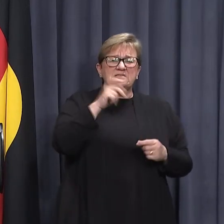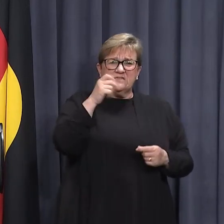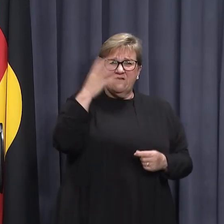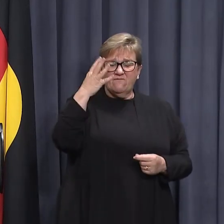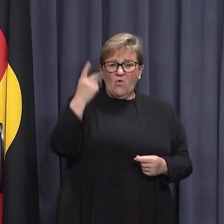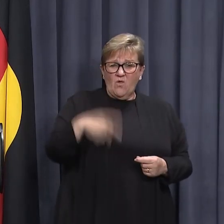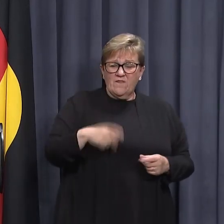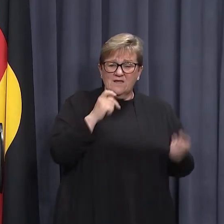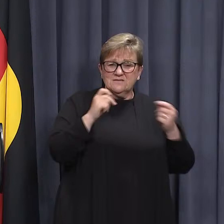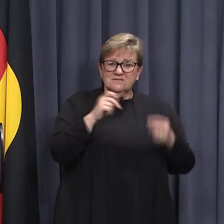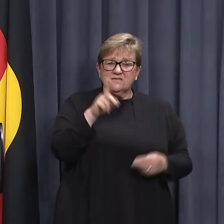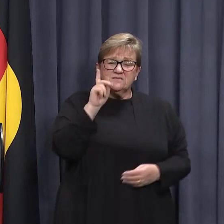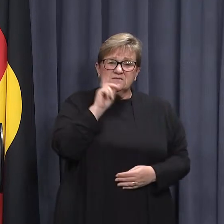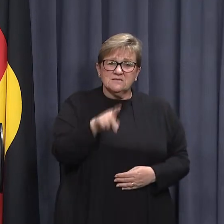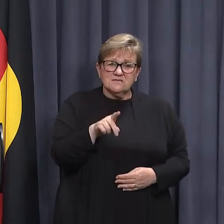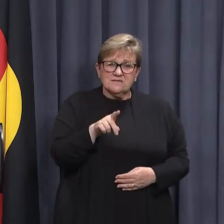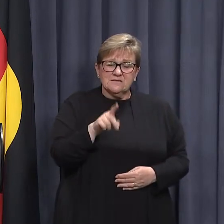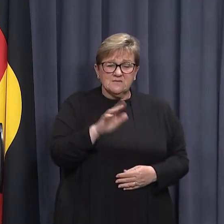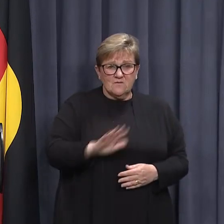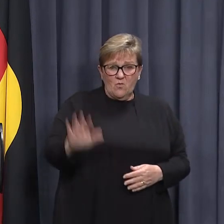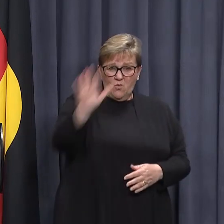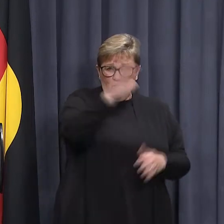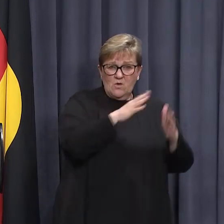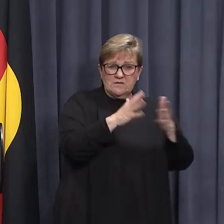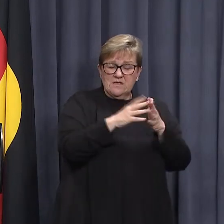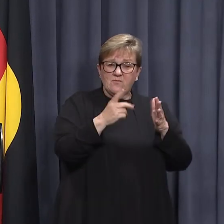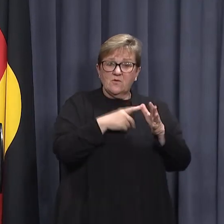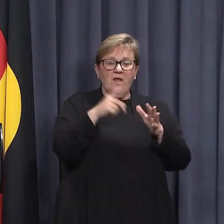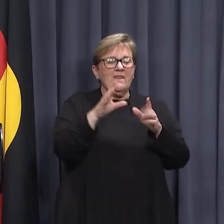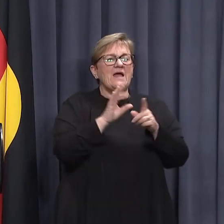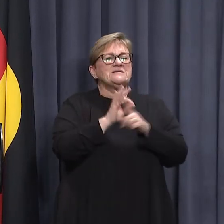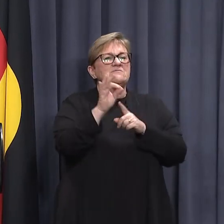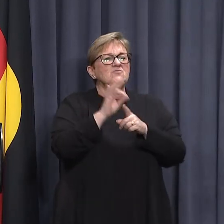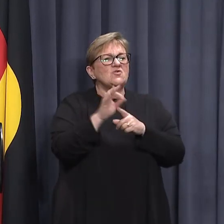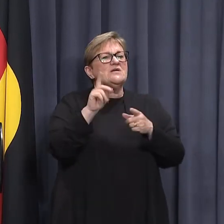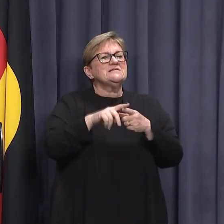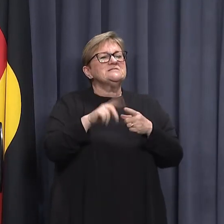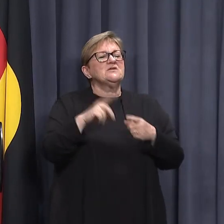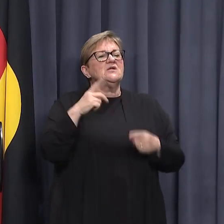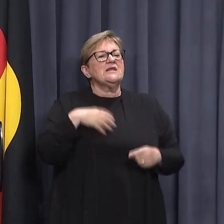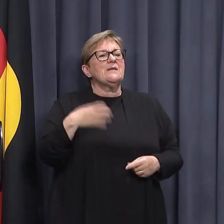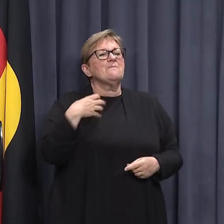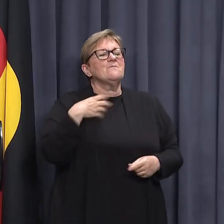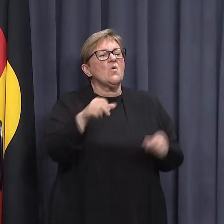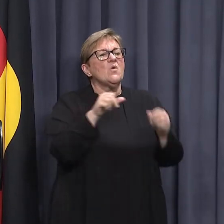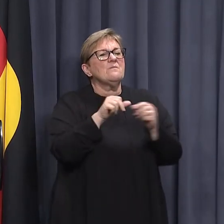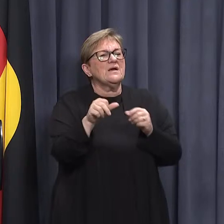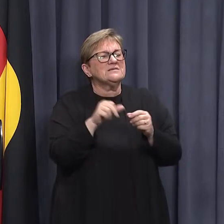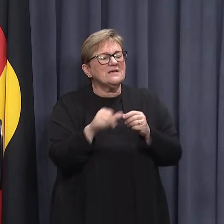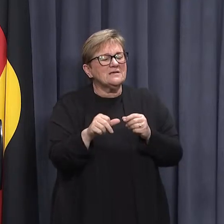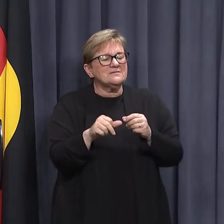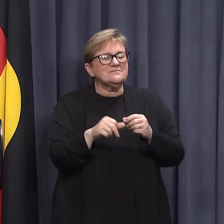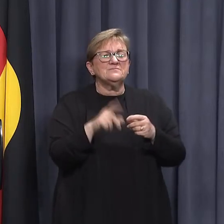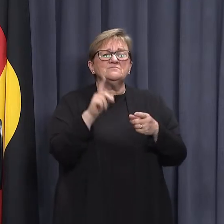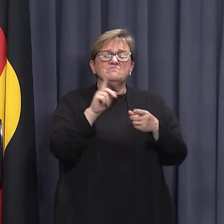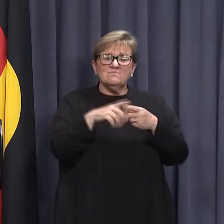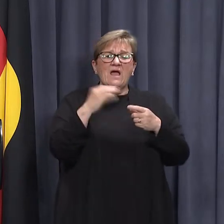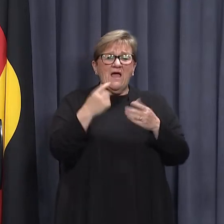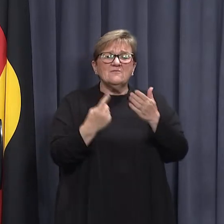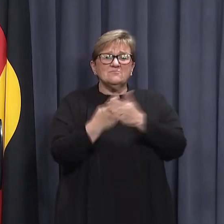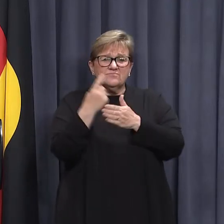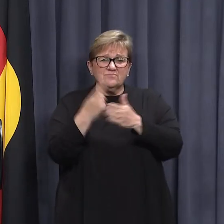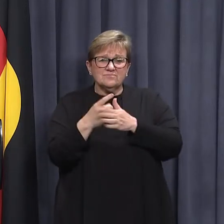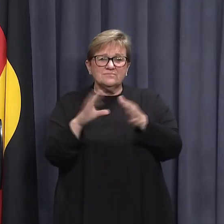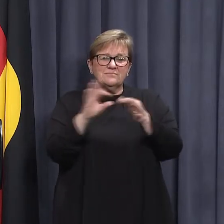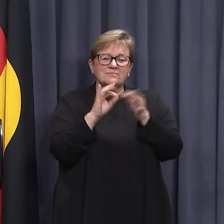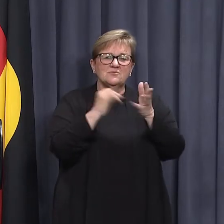,000 tests were carried out across the state which is an improvement but we still need to do better. We do continue to see cases linked